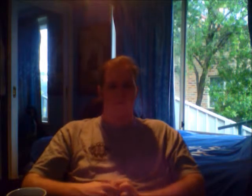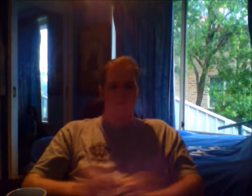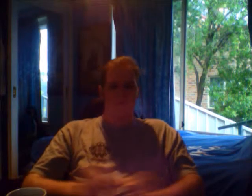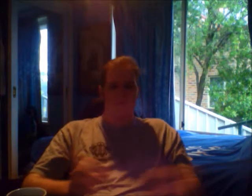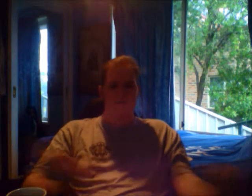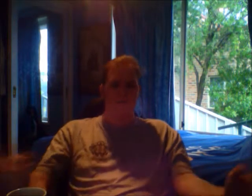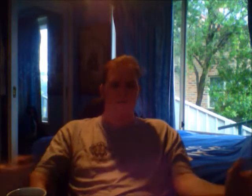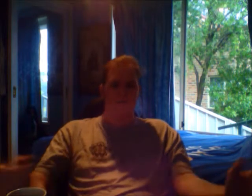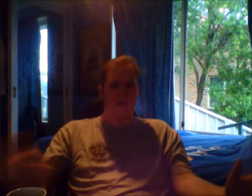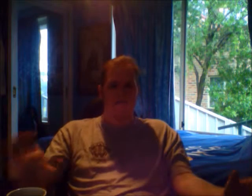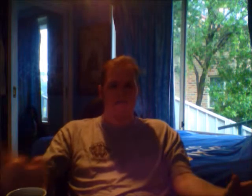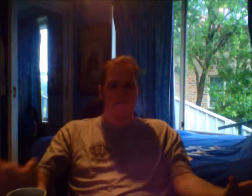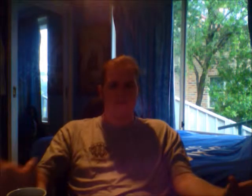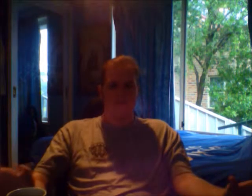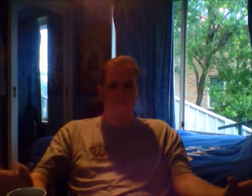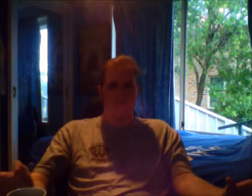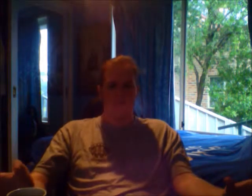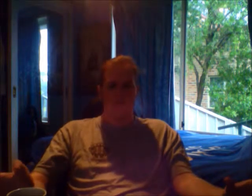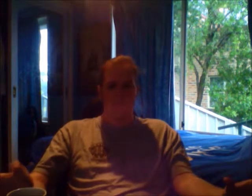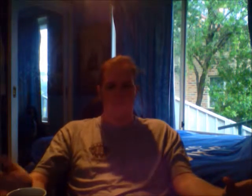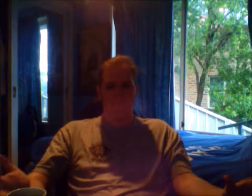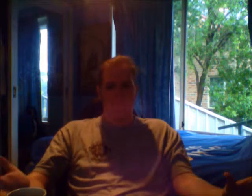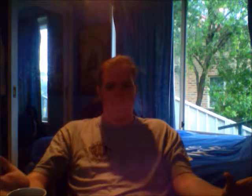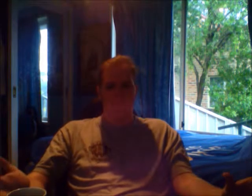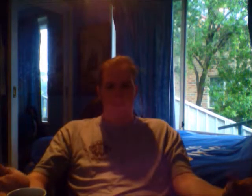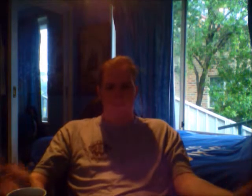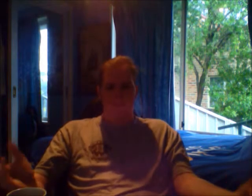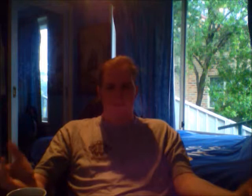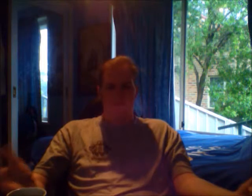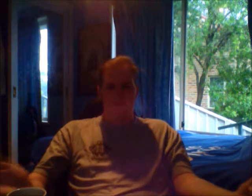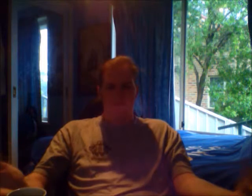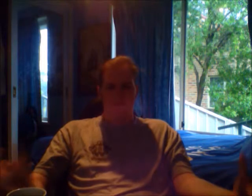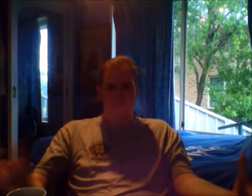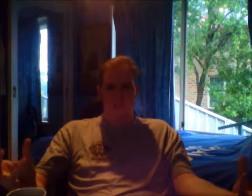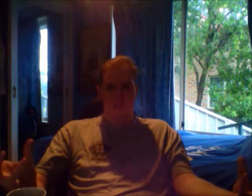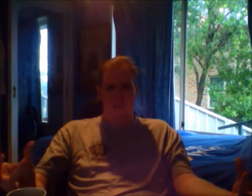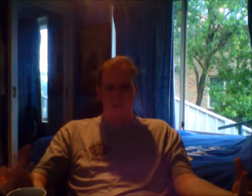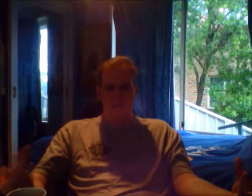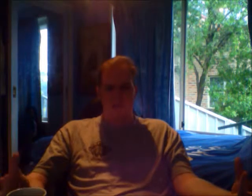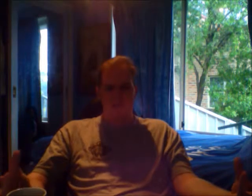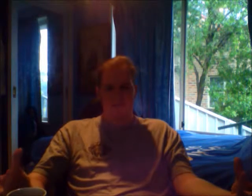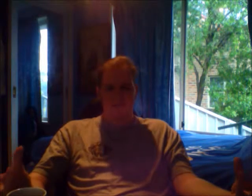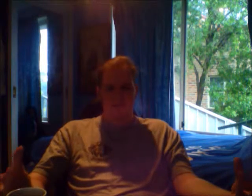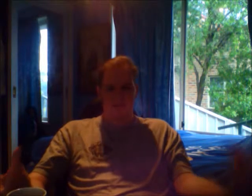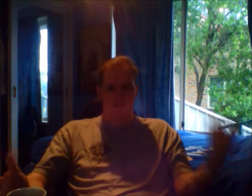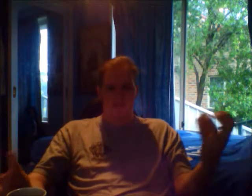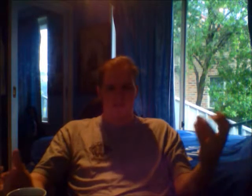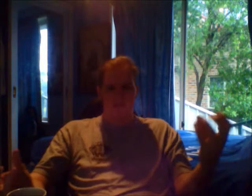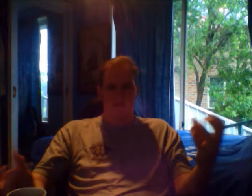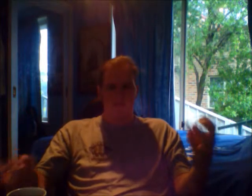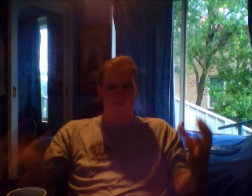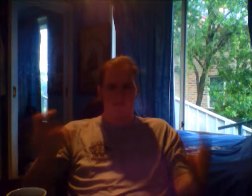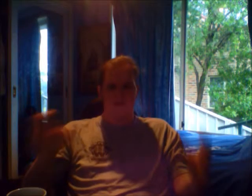like it's basically, they put lights and stuff. Um, like yeah, there was cool displays. And like they had, yeah, like interactive